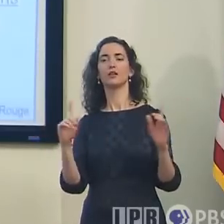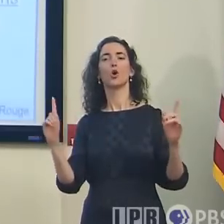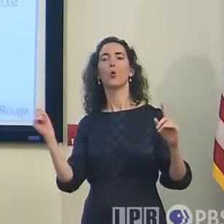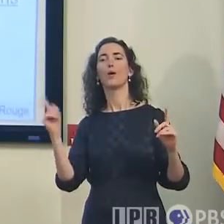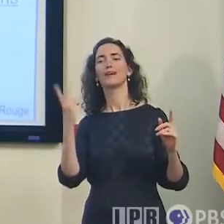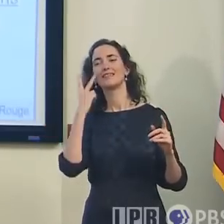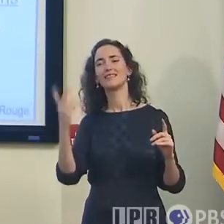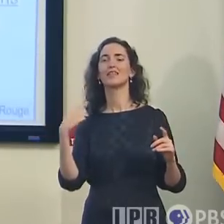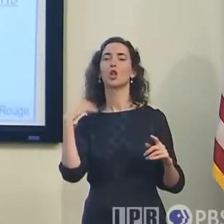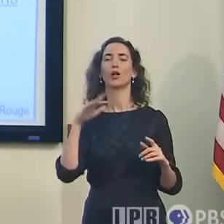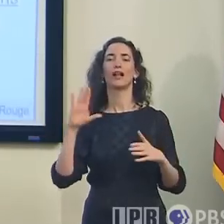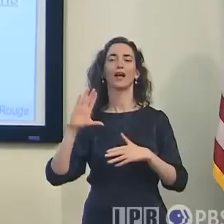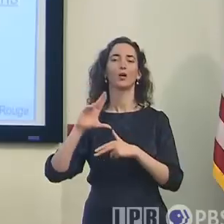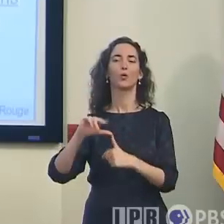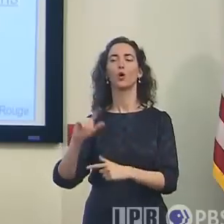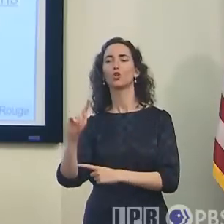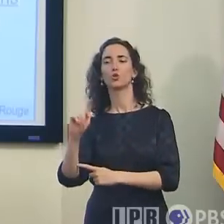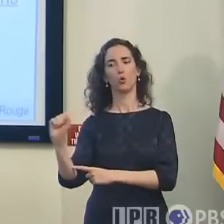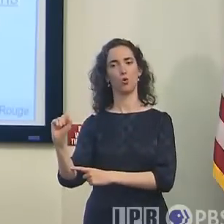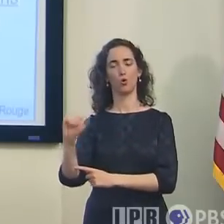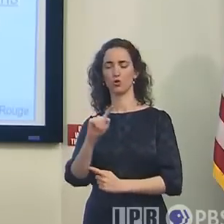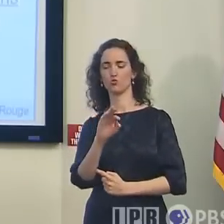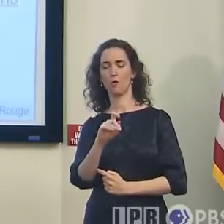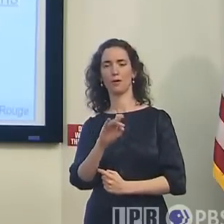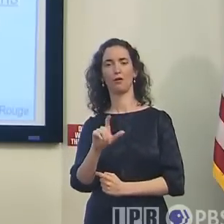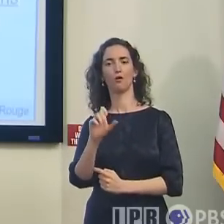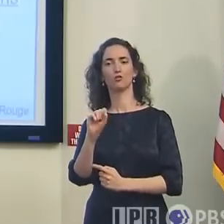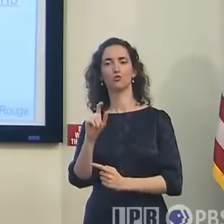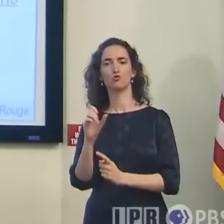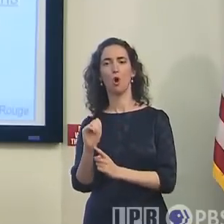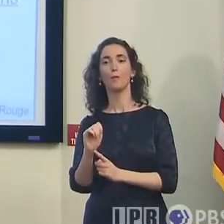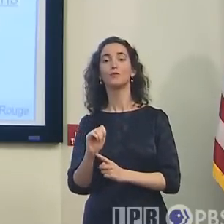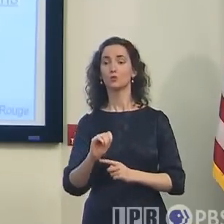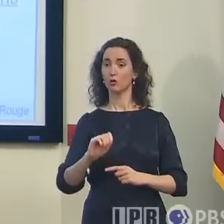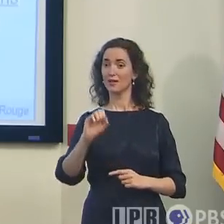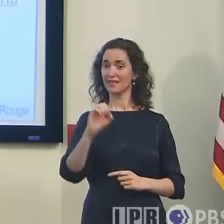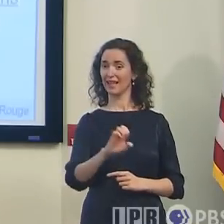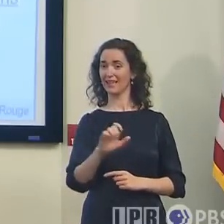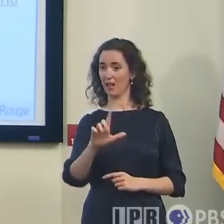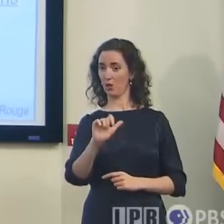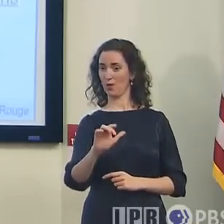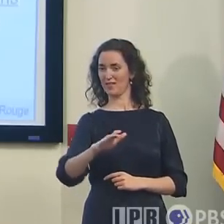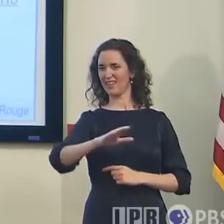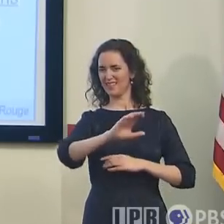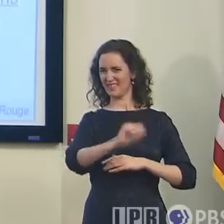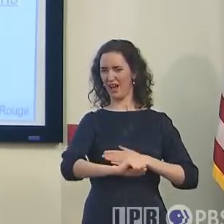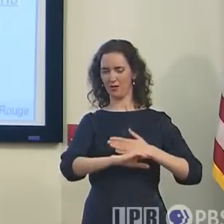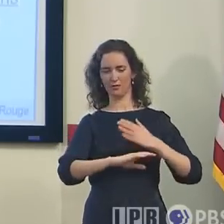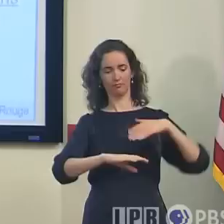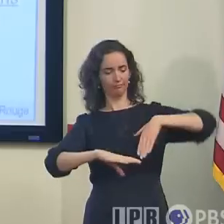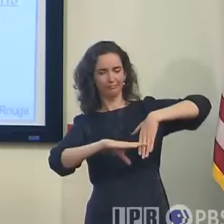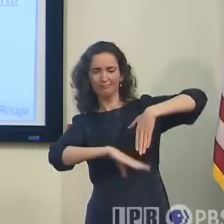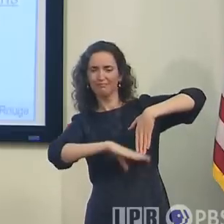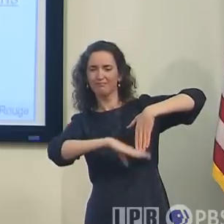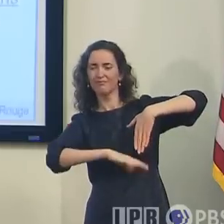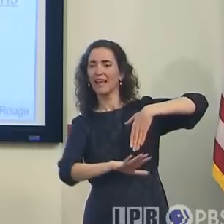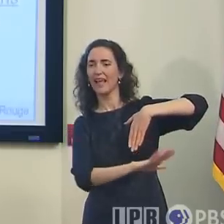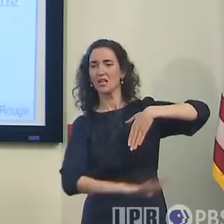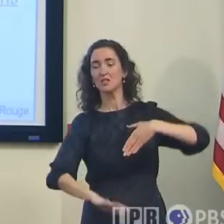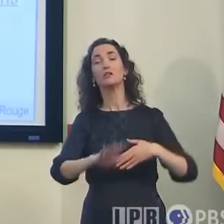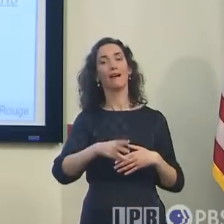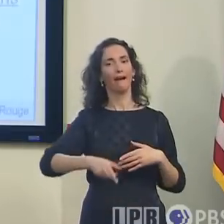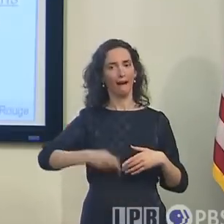winds. As you can see, almost all of southern and southeastern Louisiana are in excess of 70 or 80 percent chance